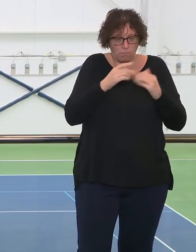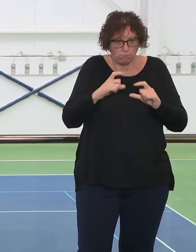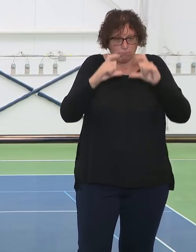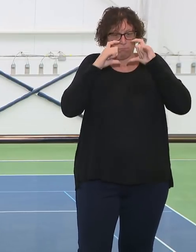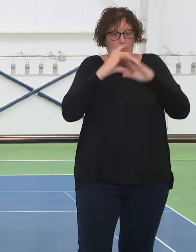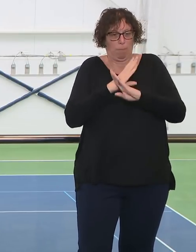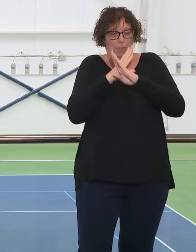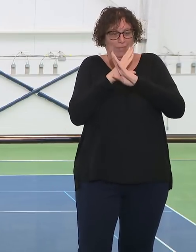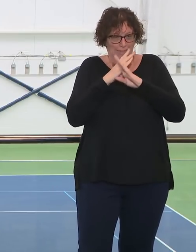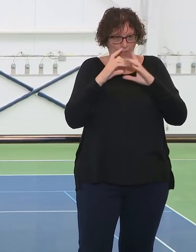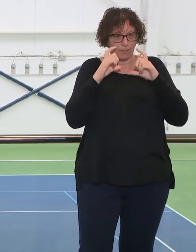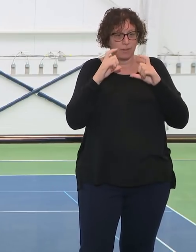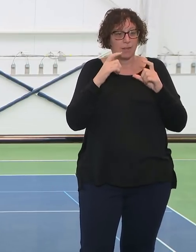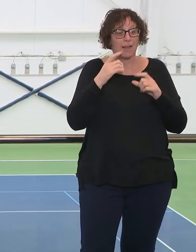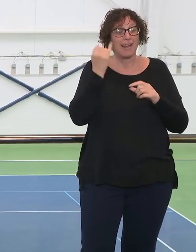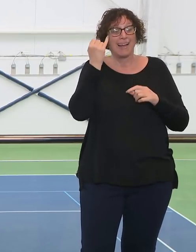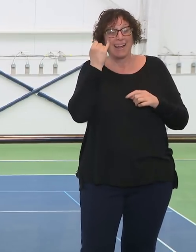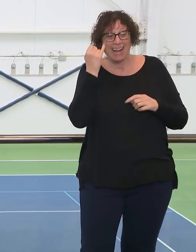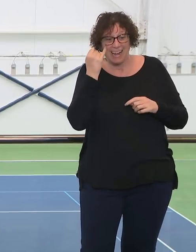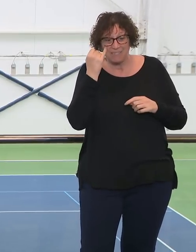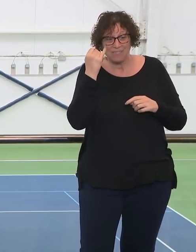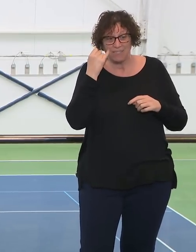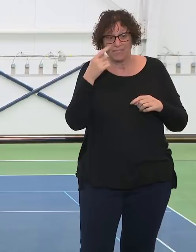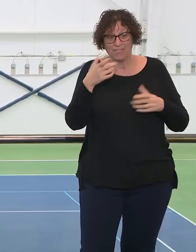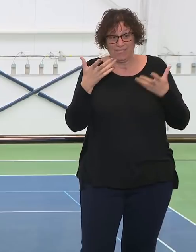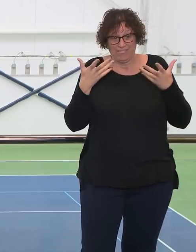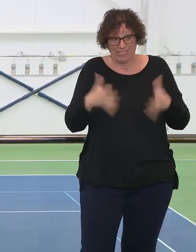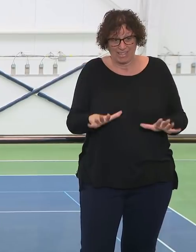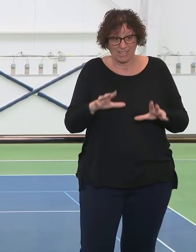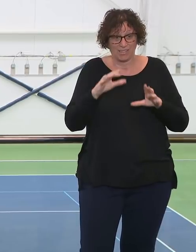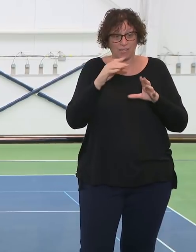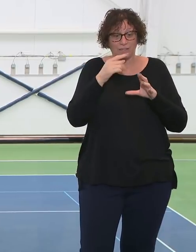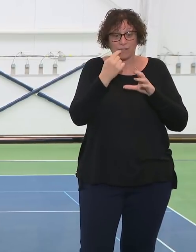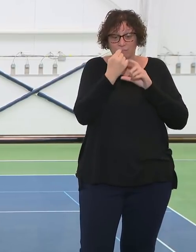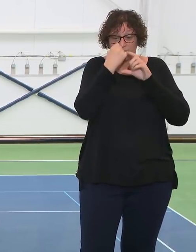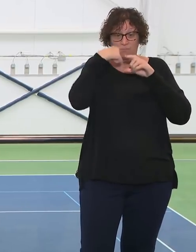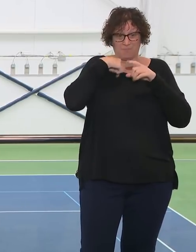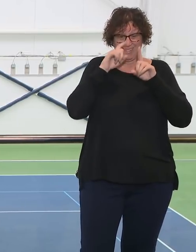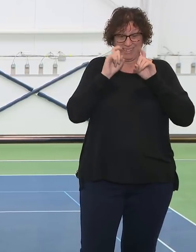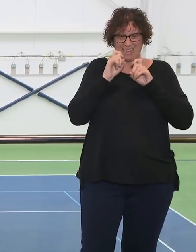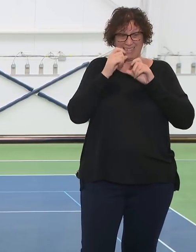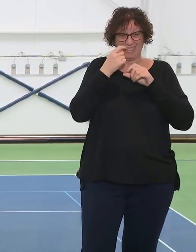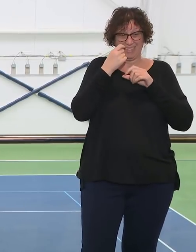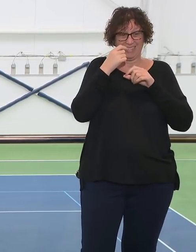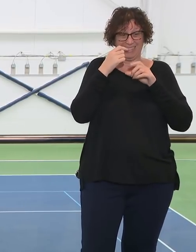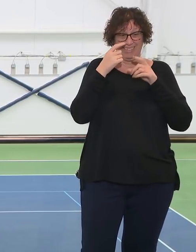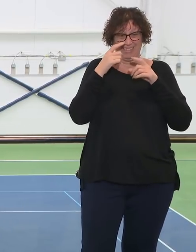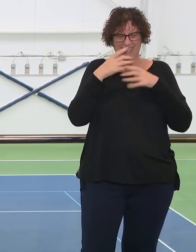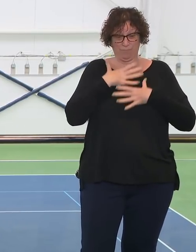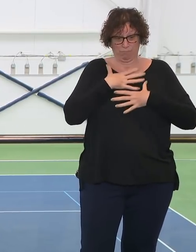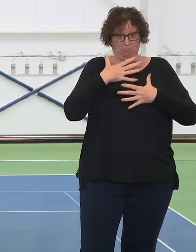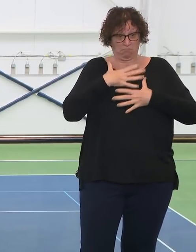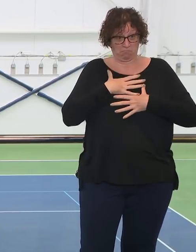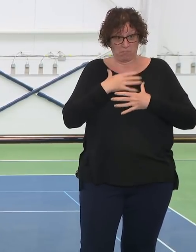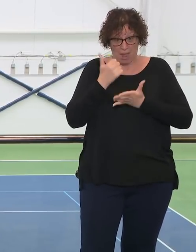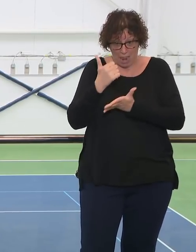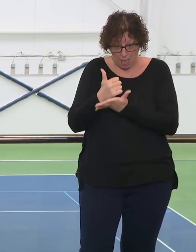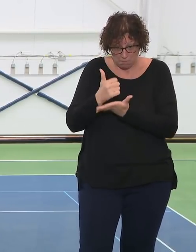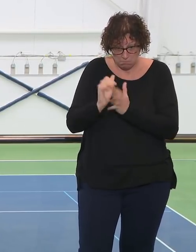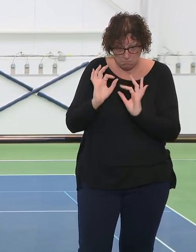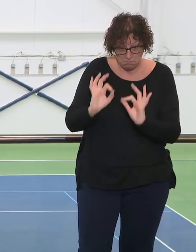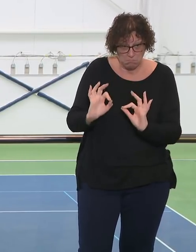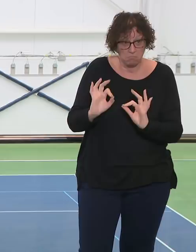So that's an N95 mask. That's a face shield, eye protection, gowns, gloves, hat.